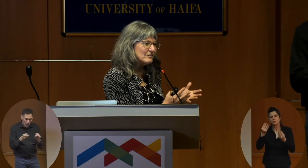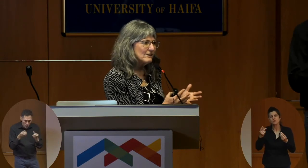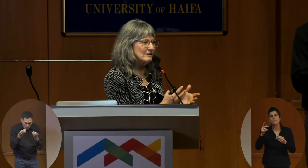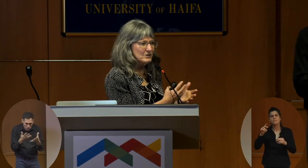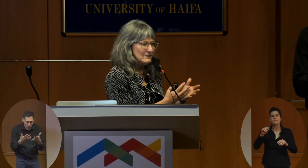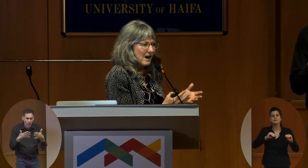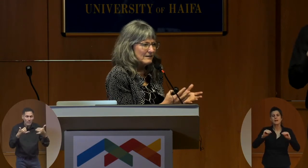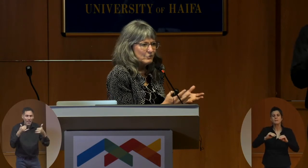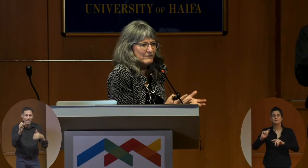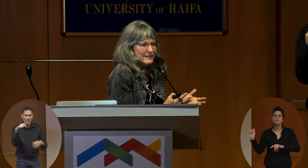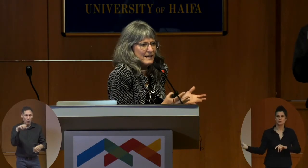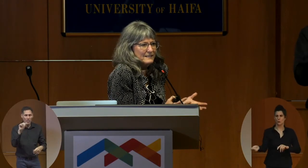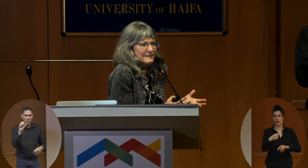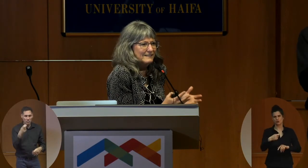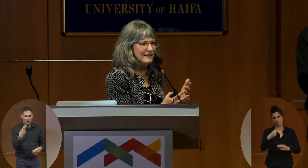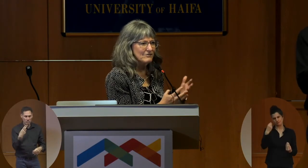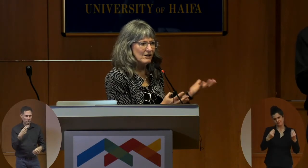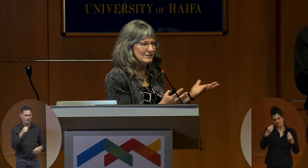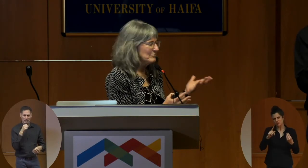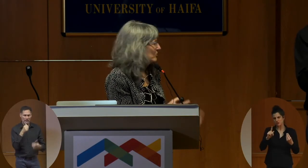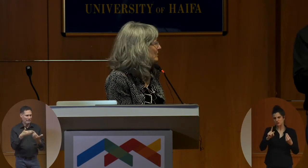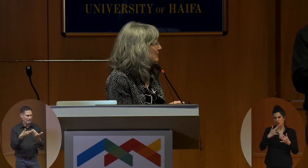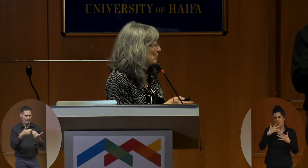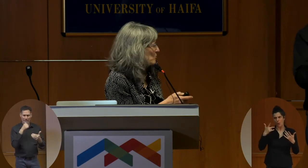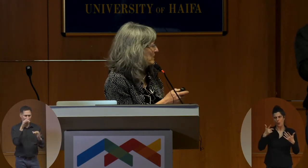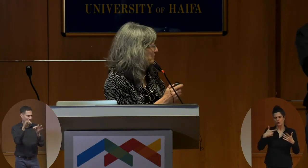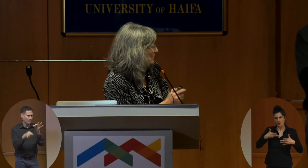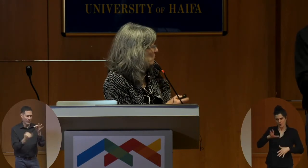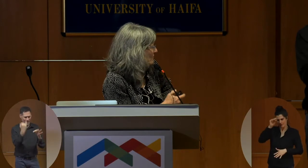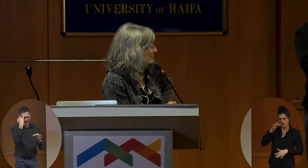which is not a trivial idea to get across to a 13-year-old boy. So watch him.